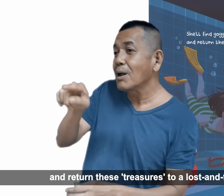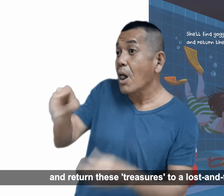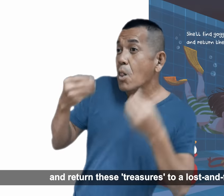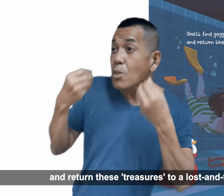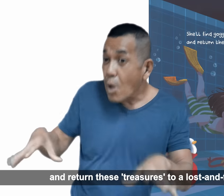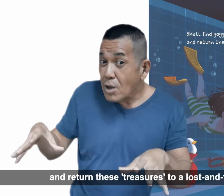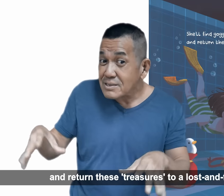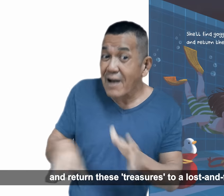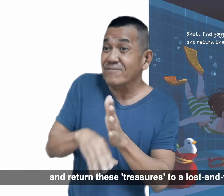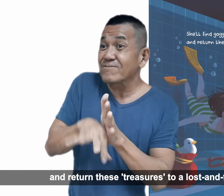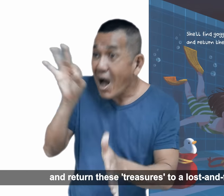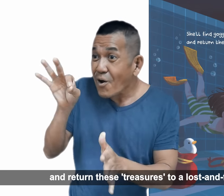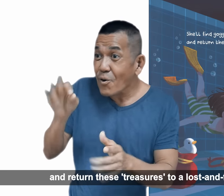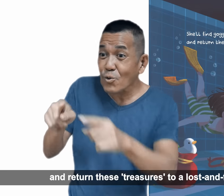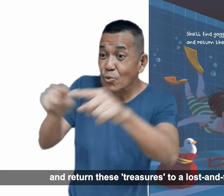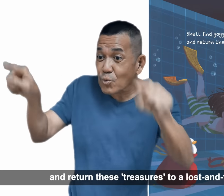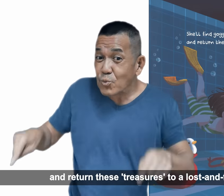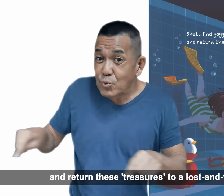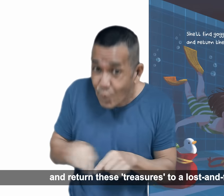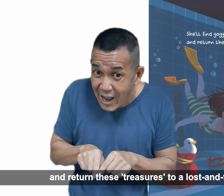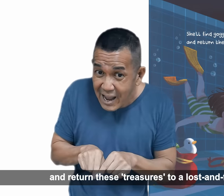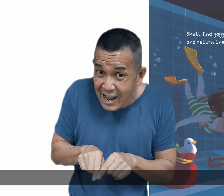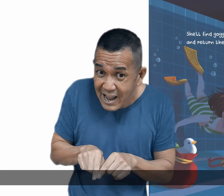treasures to a lost and found tray.